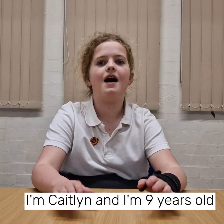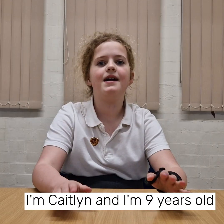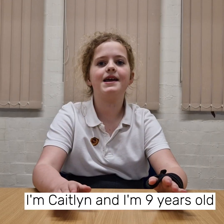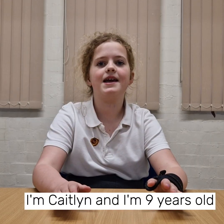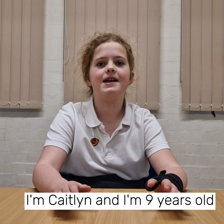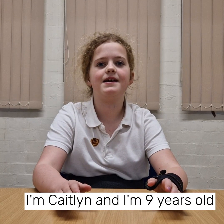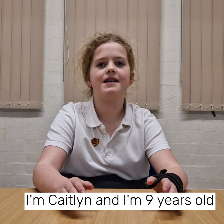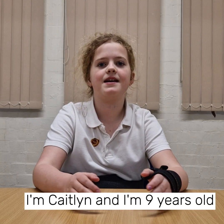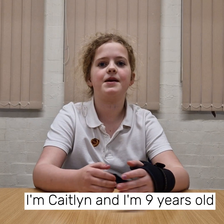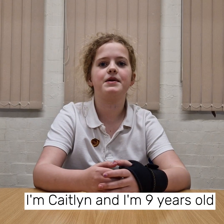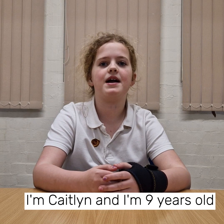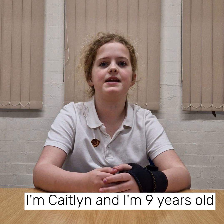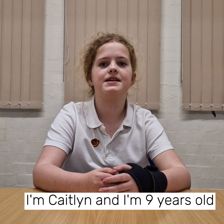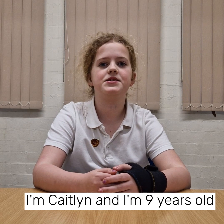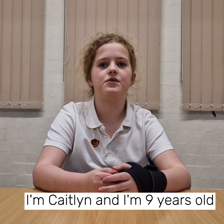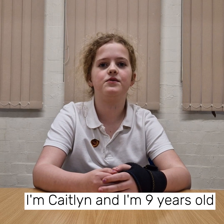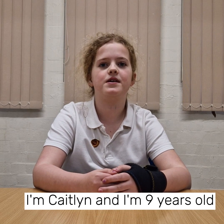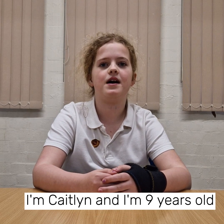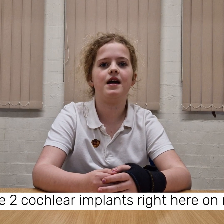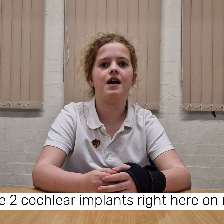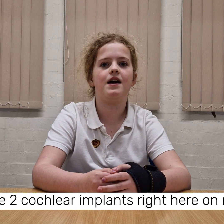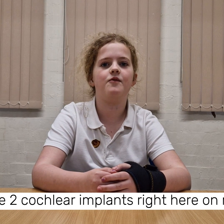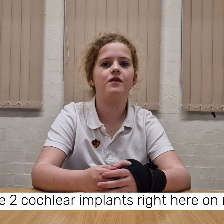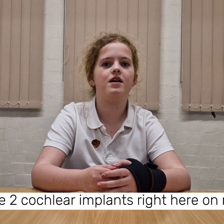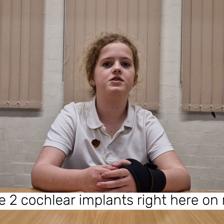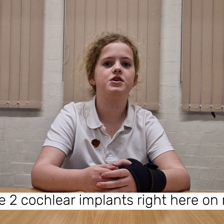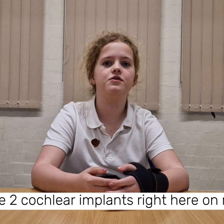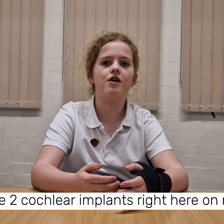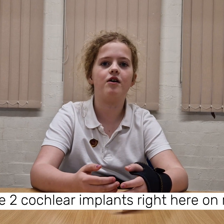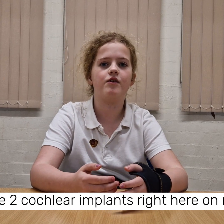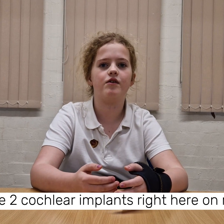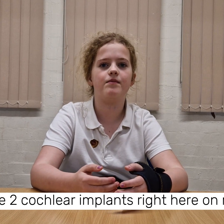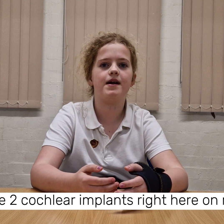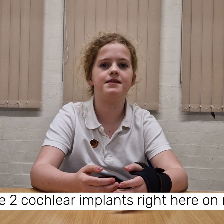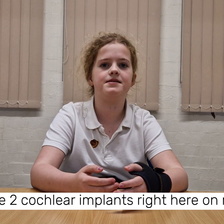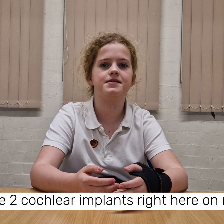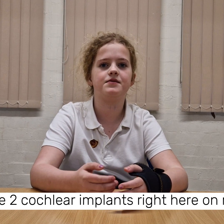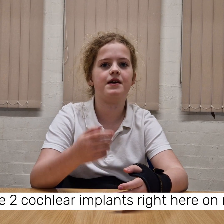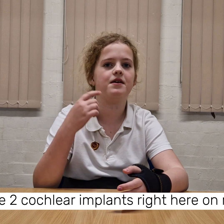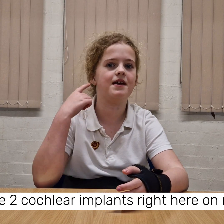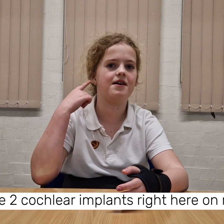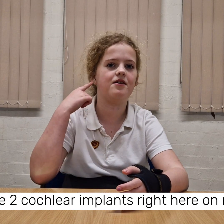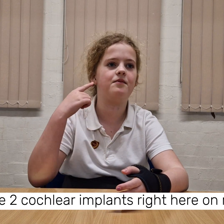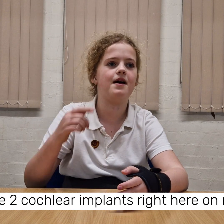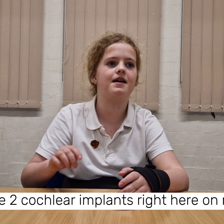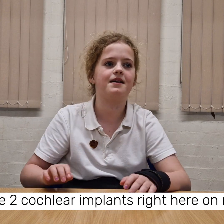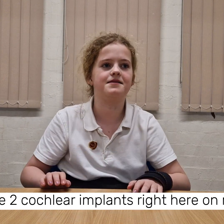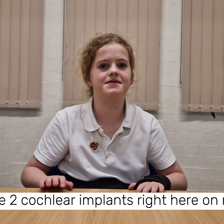I'm Caitlin and I'm nine years old. I have two cochlear implants right here on my ears.